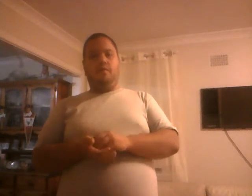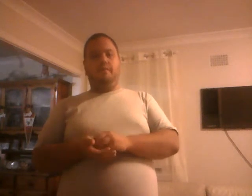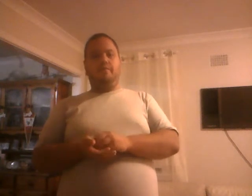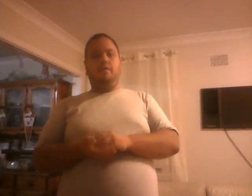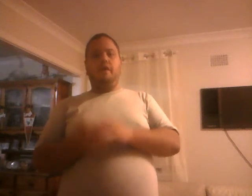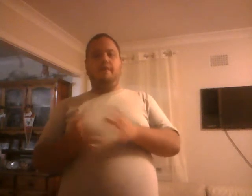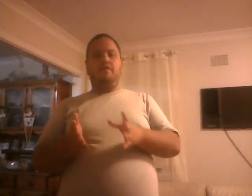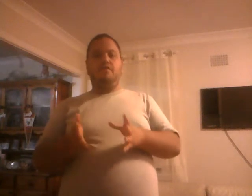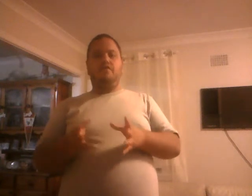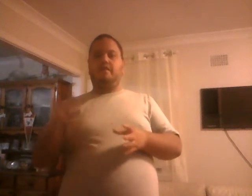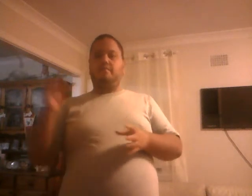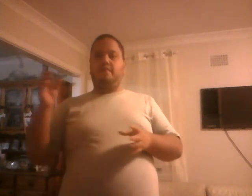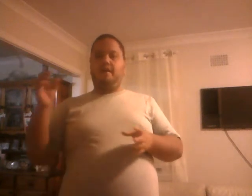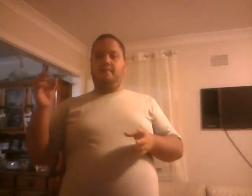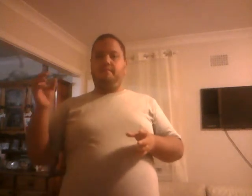All you have to do is look at, um,